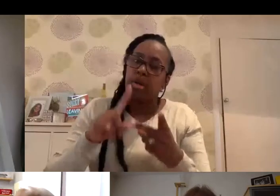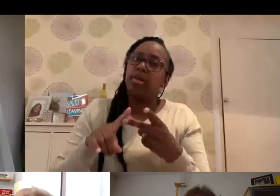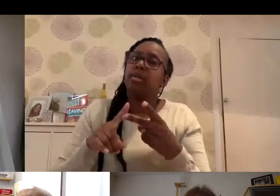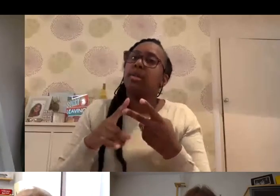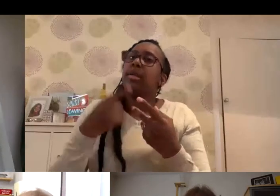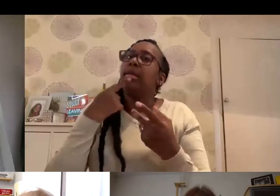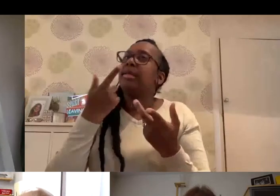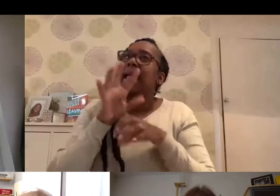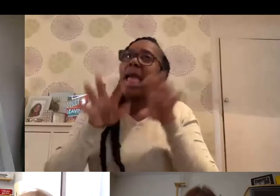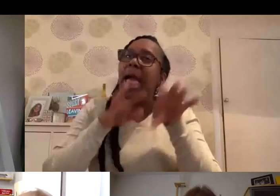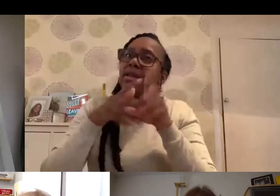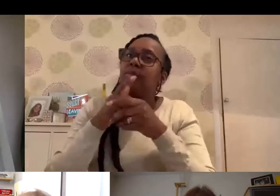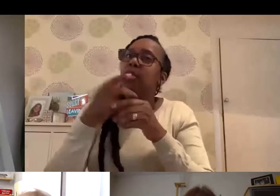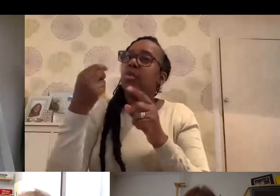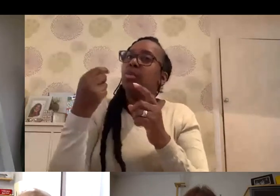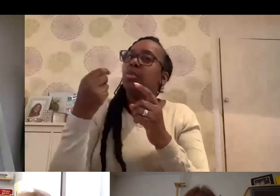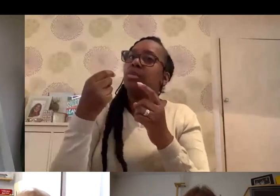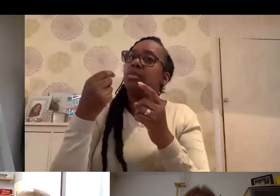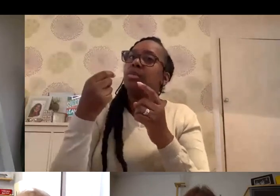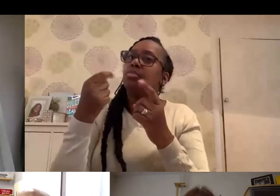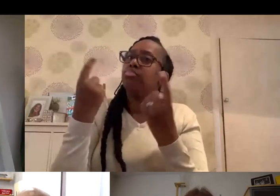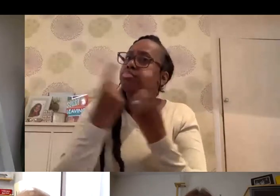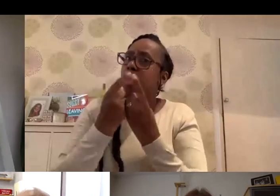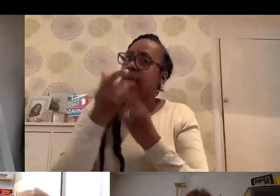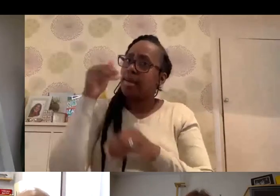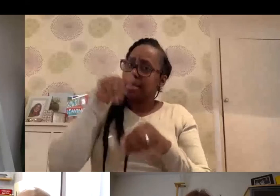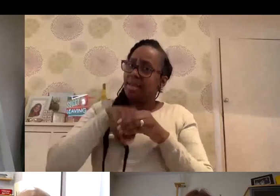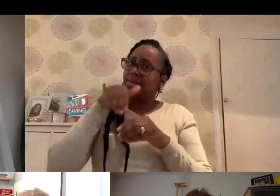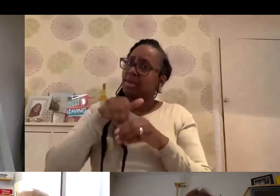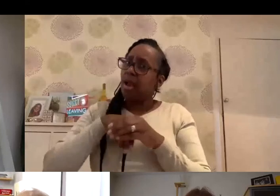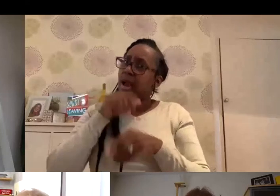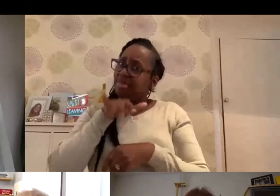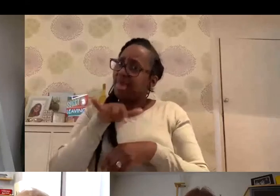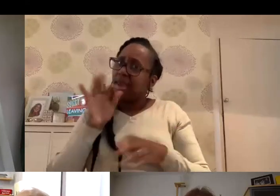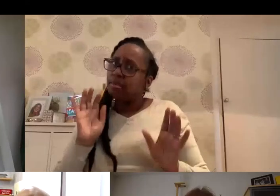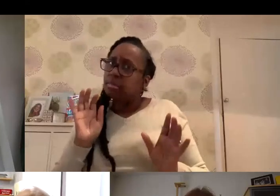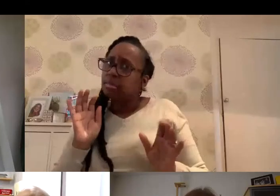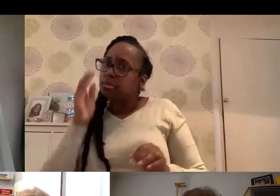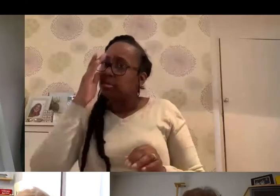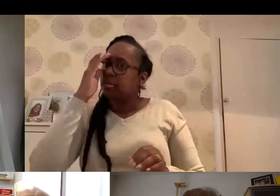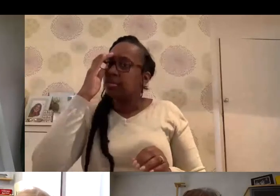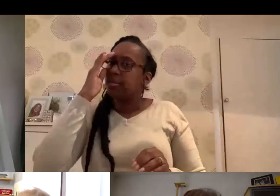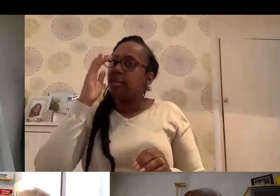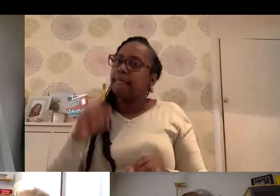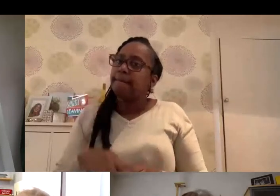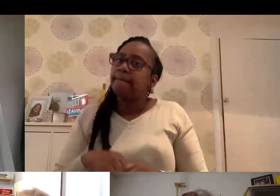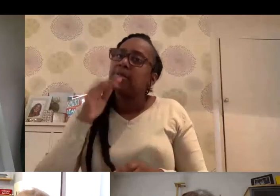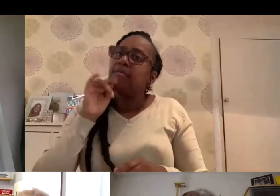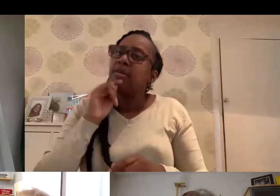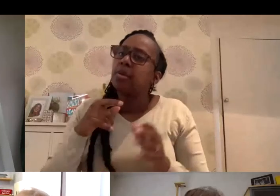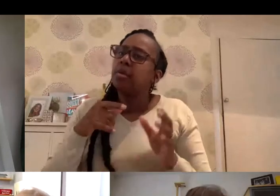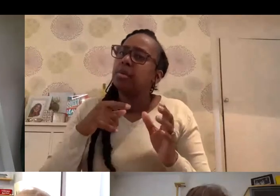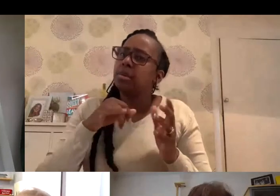Is there animal products? There's some of the things people are asking. there any of those in there? There's something called the SPS, which